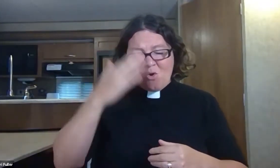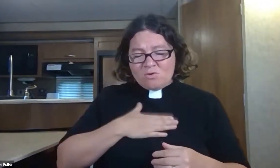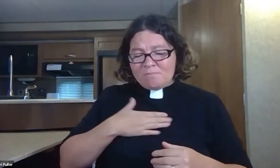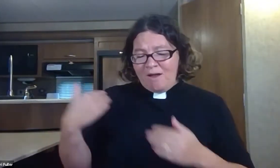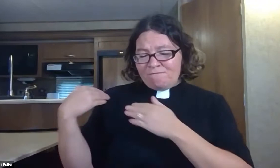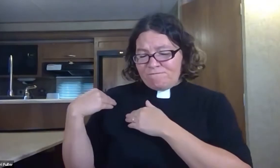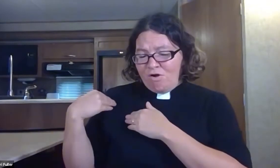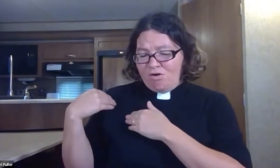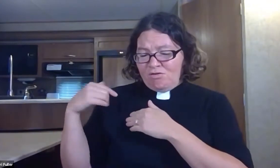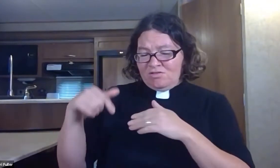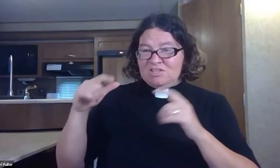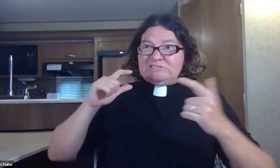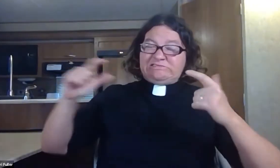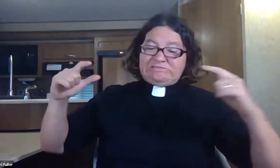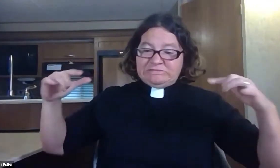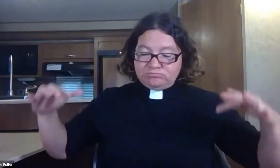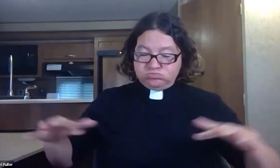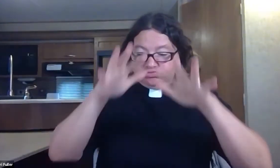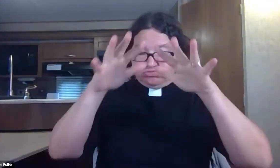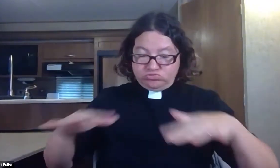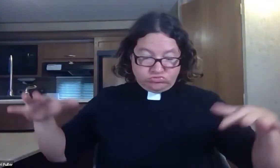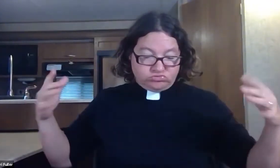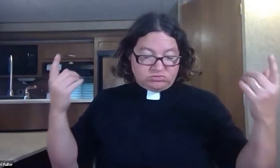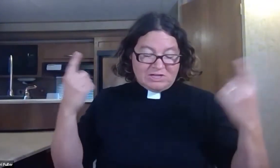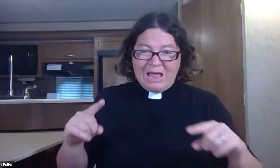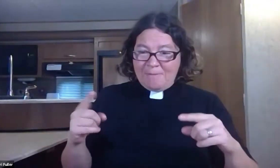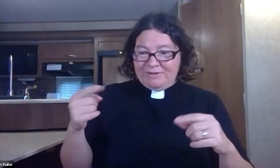I know that it is my fault that the great storm has come upon you.